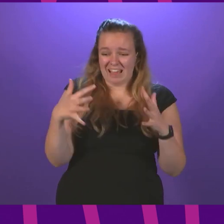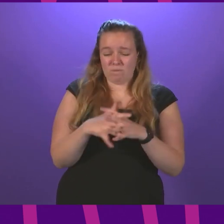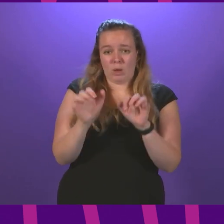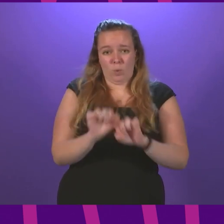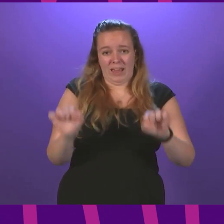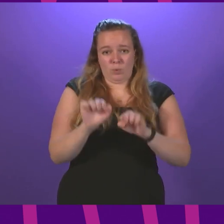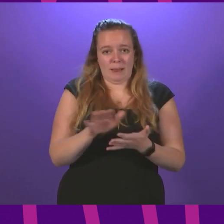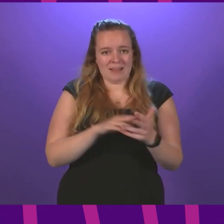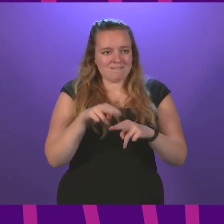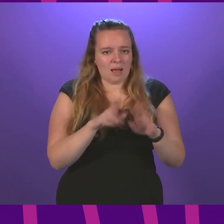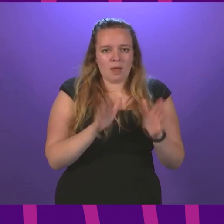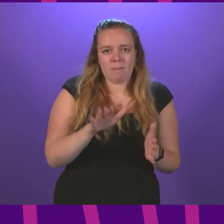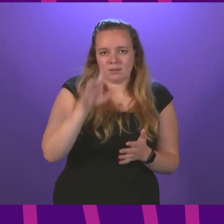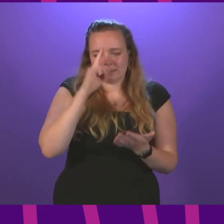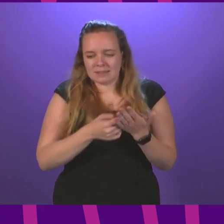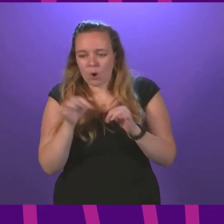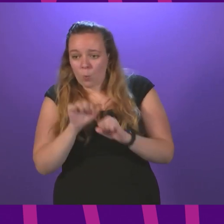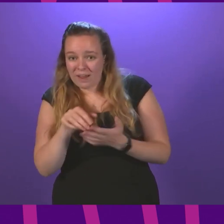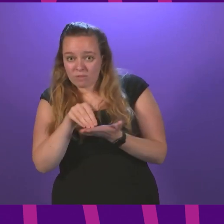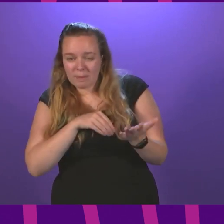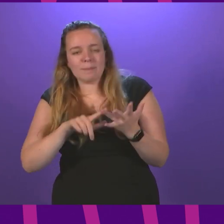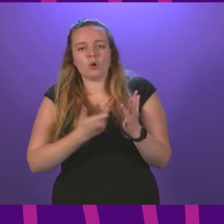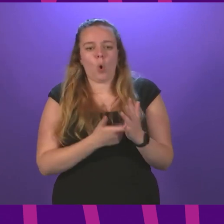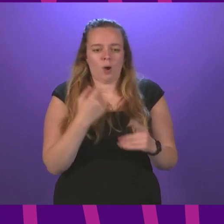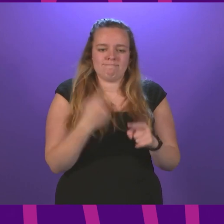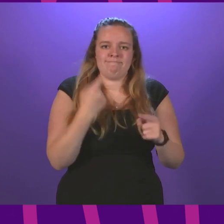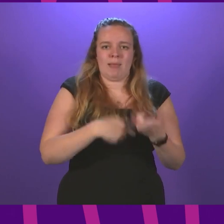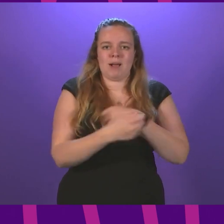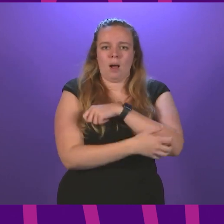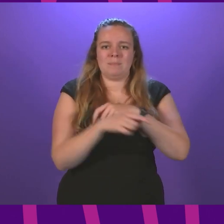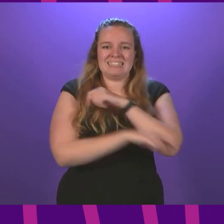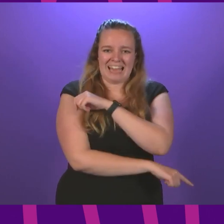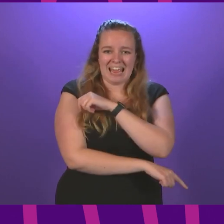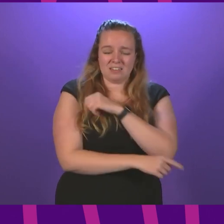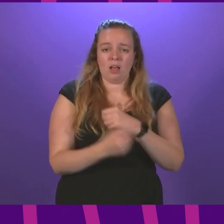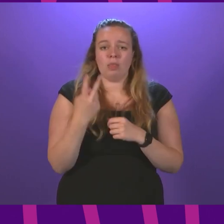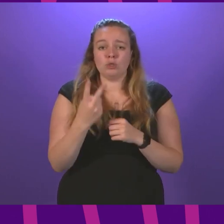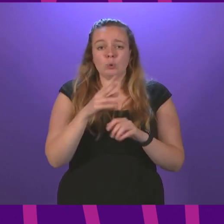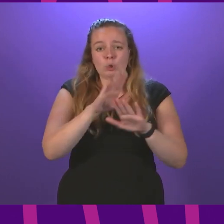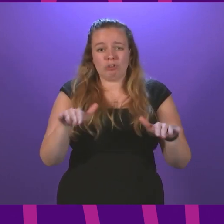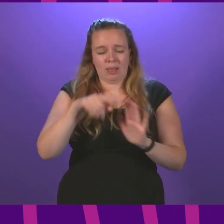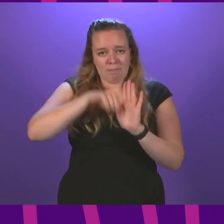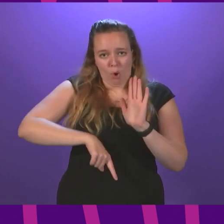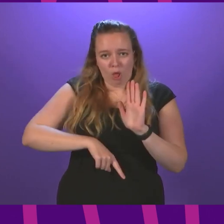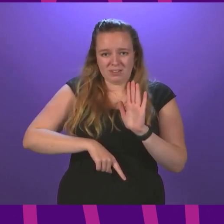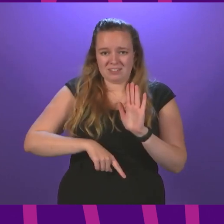forces families to choose between waiting for a payment or going immediately into debt. The two-child policy and its despicable rape